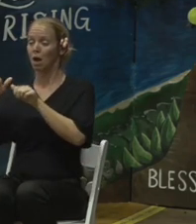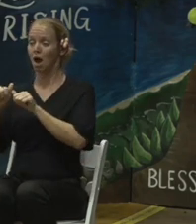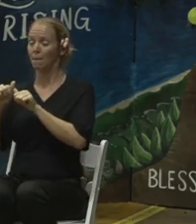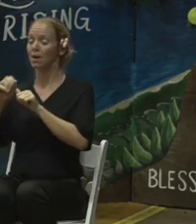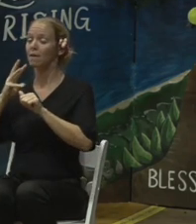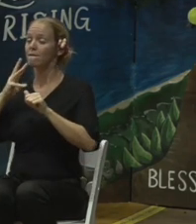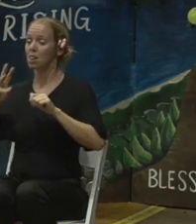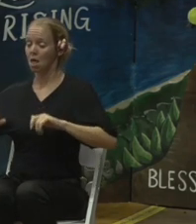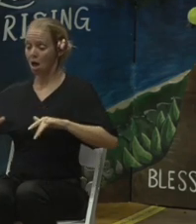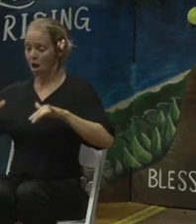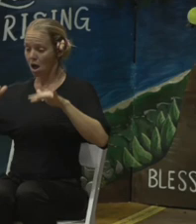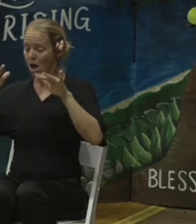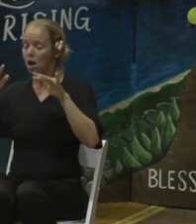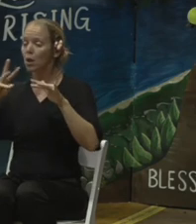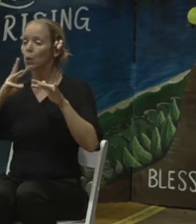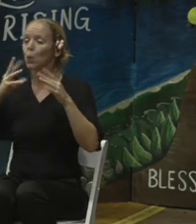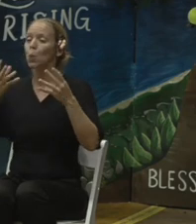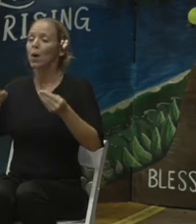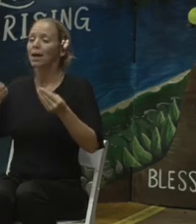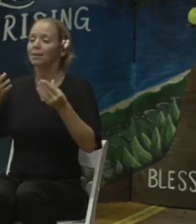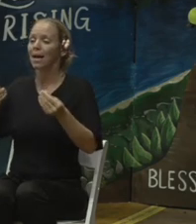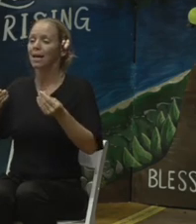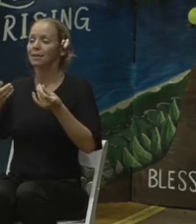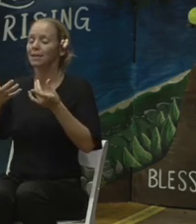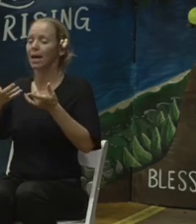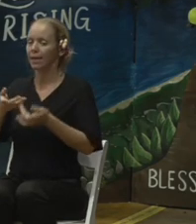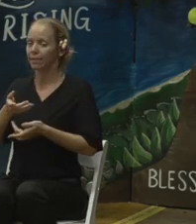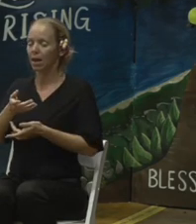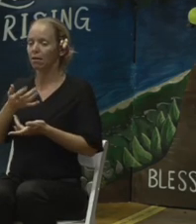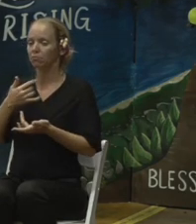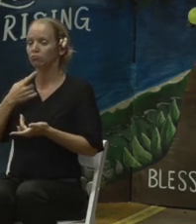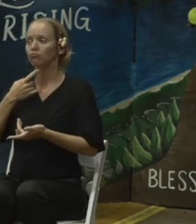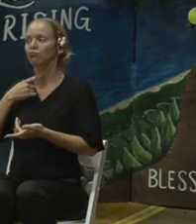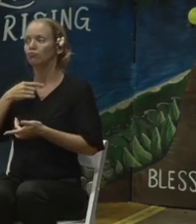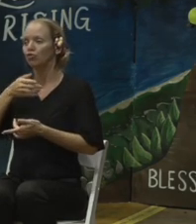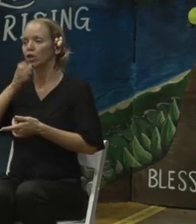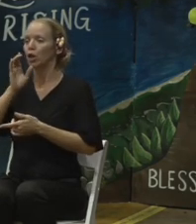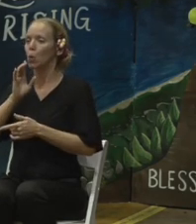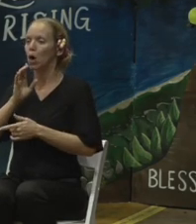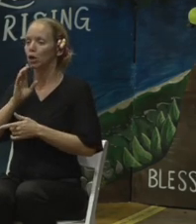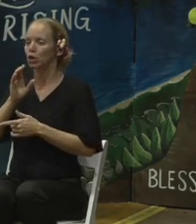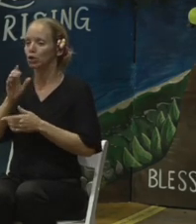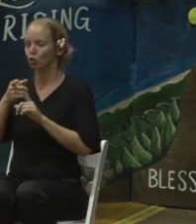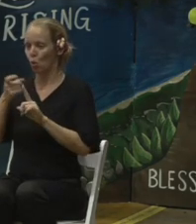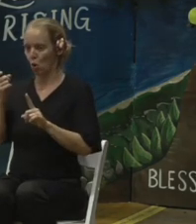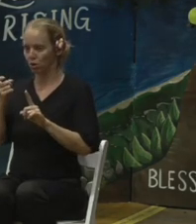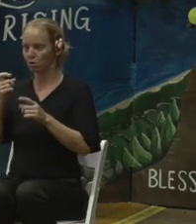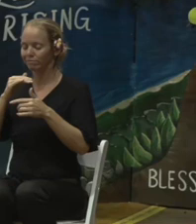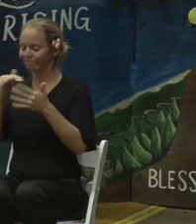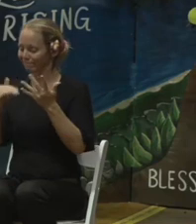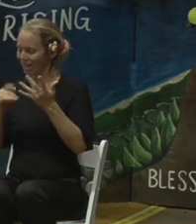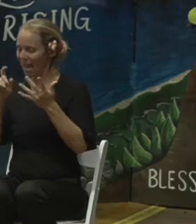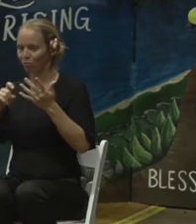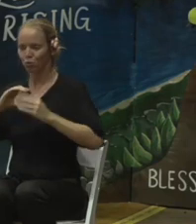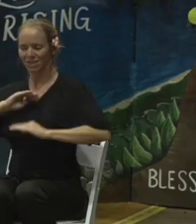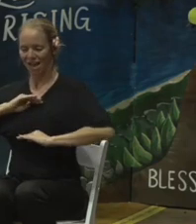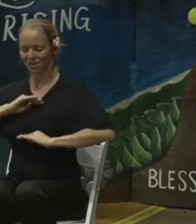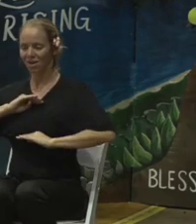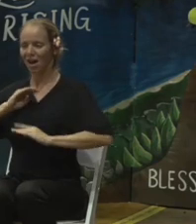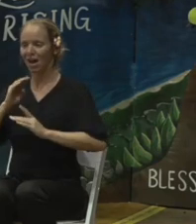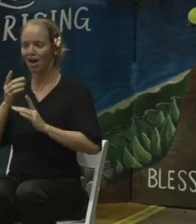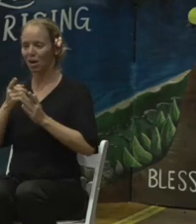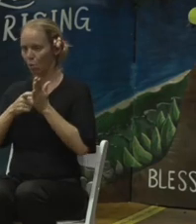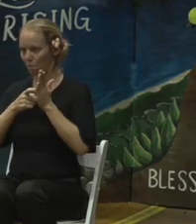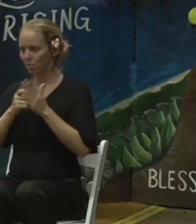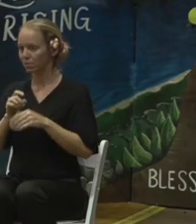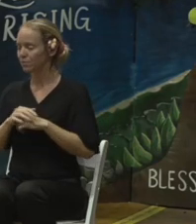wetlands, seismic, and drinking water source. The next criteria that we scored was